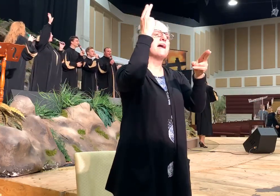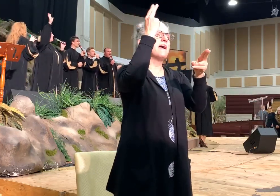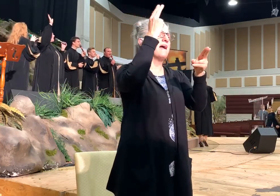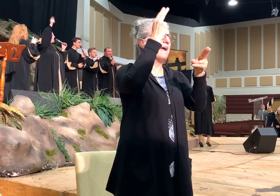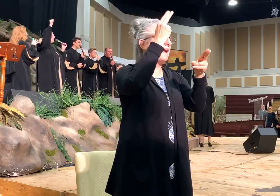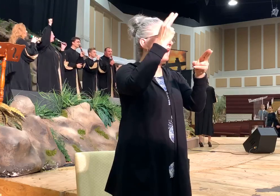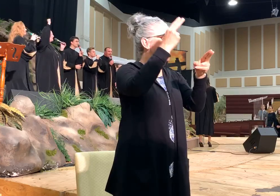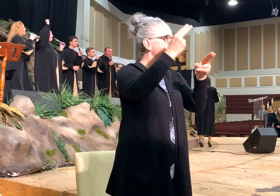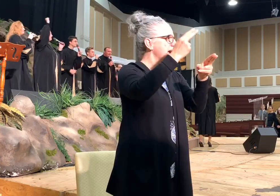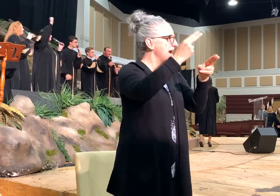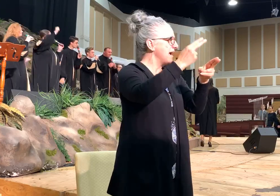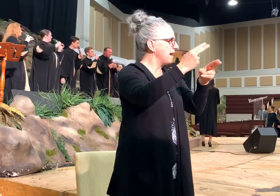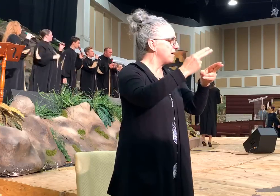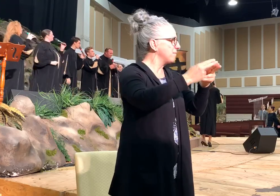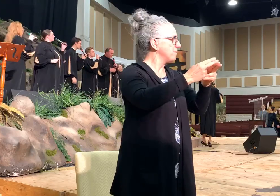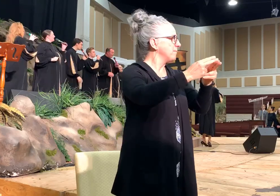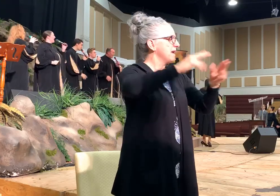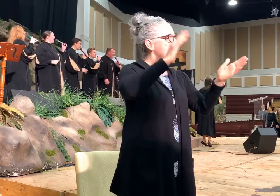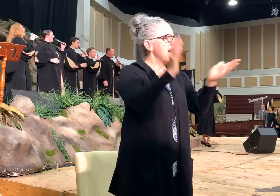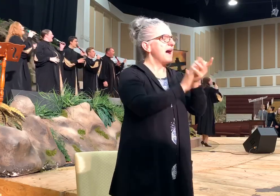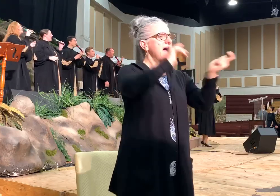name Hallelujah